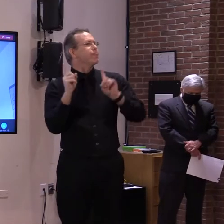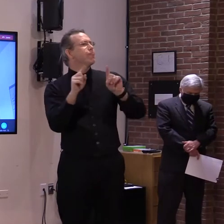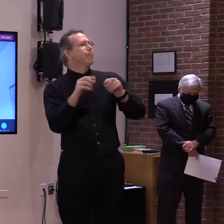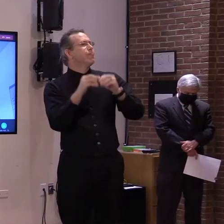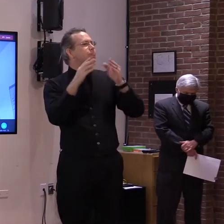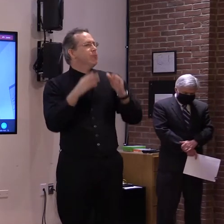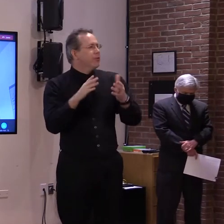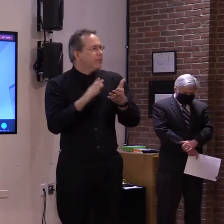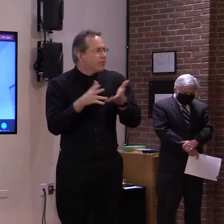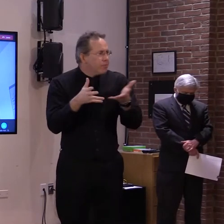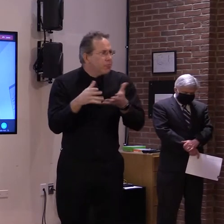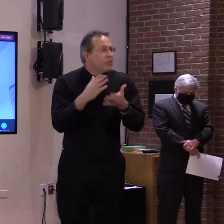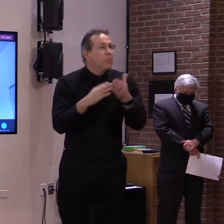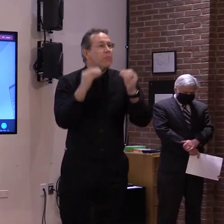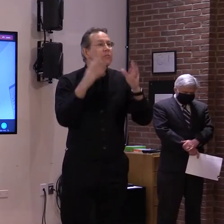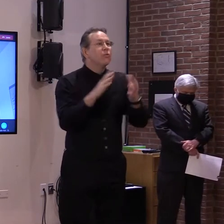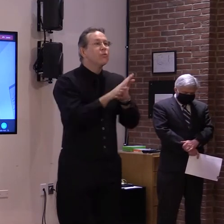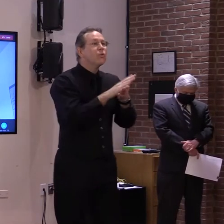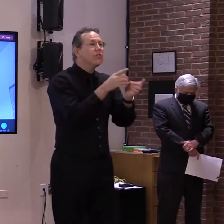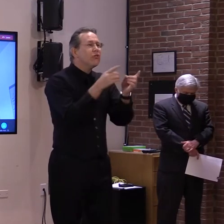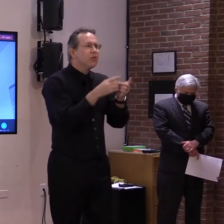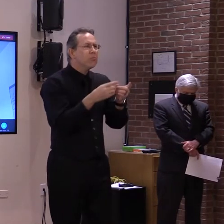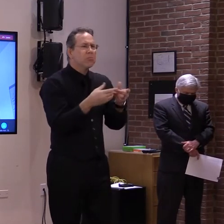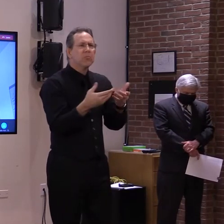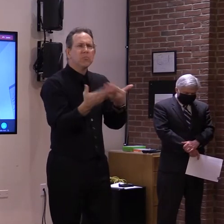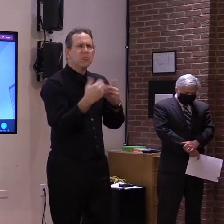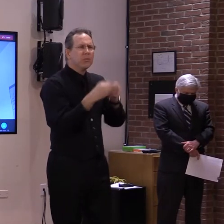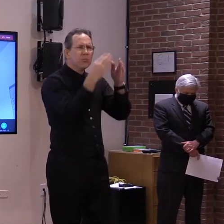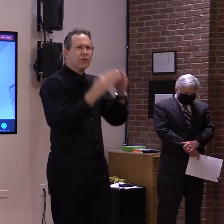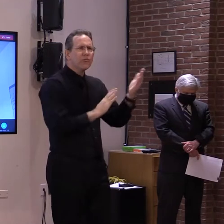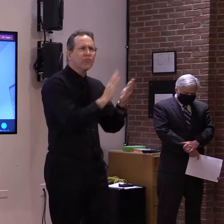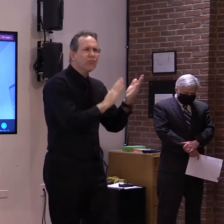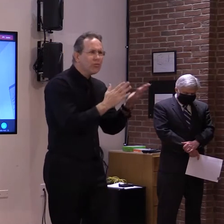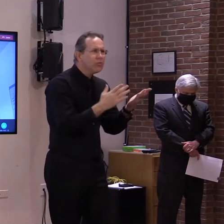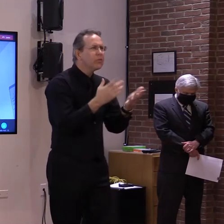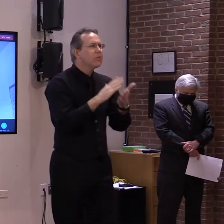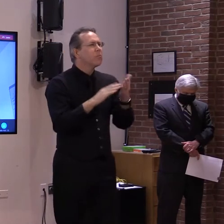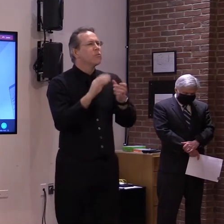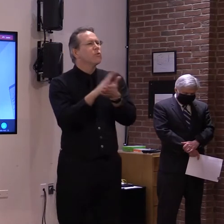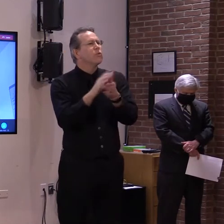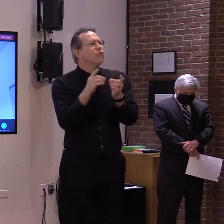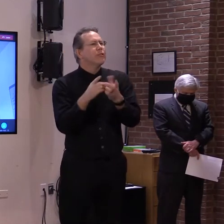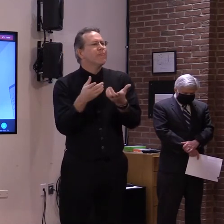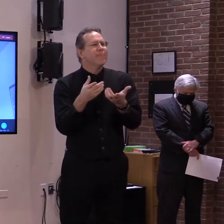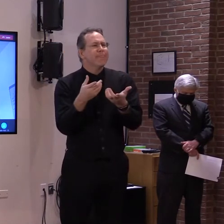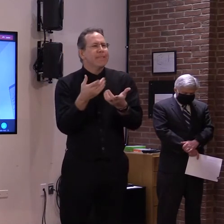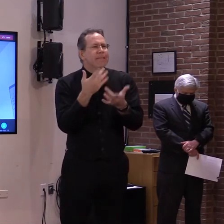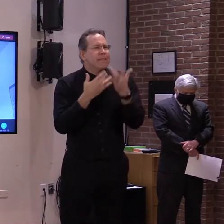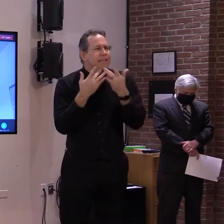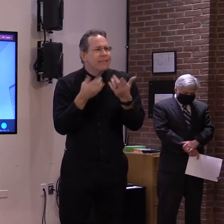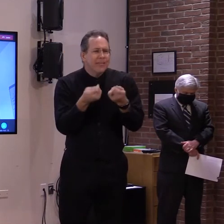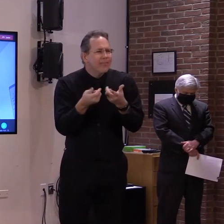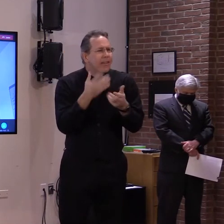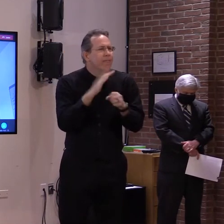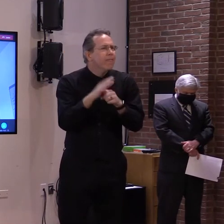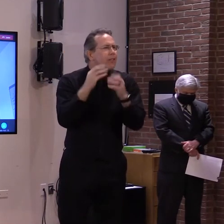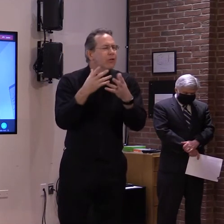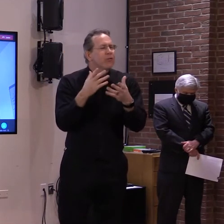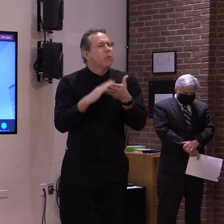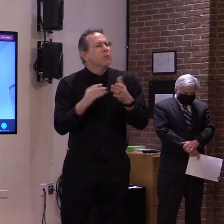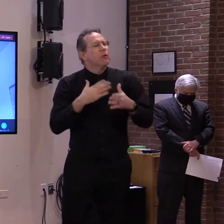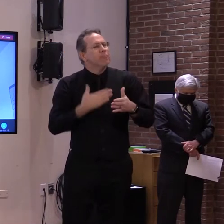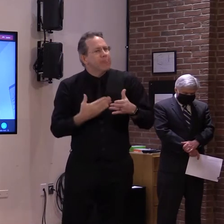but some with much lower rates. For example, it's not unusual to see a large group of districts with participation rates around 60%,